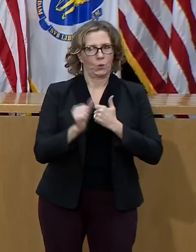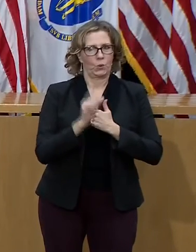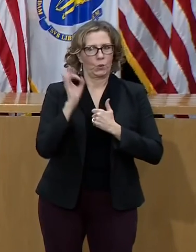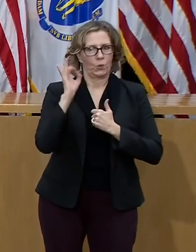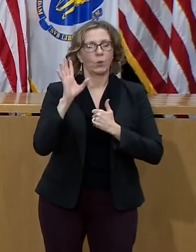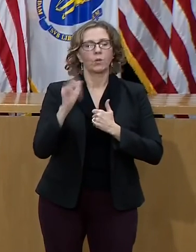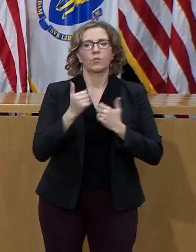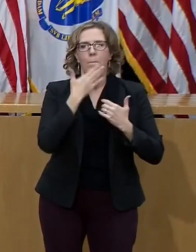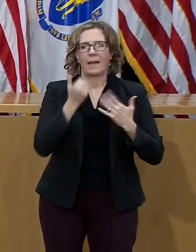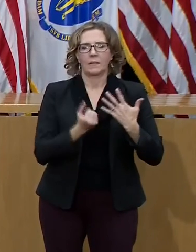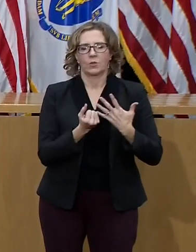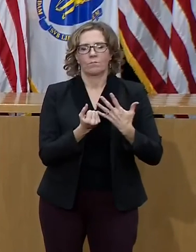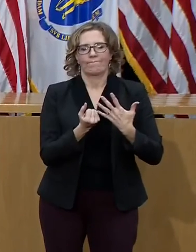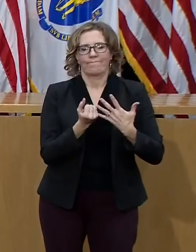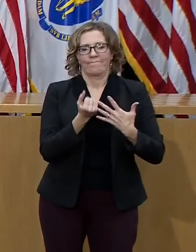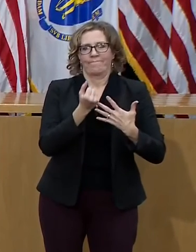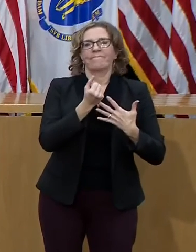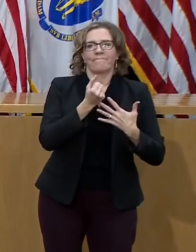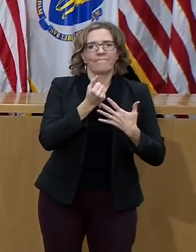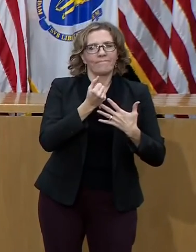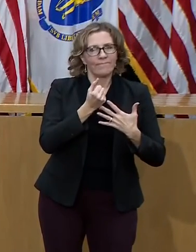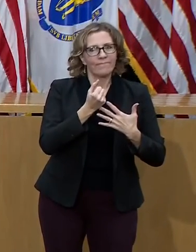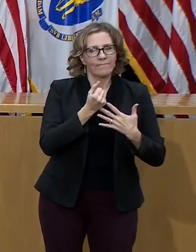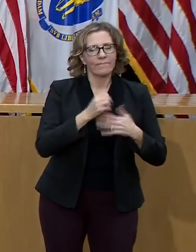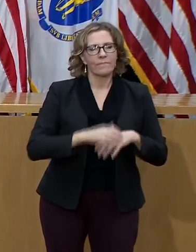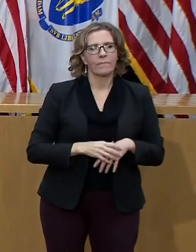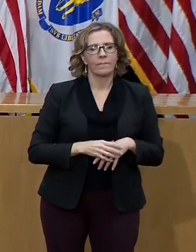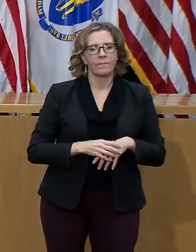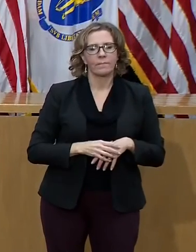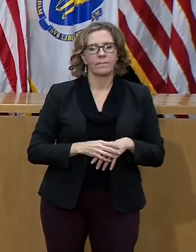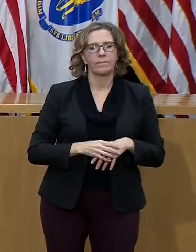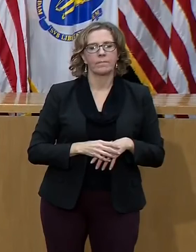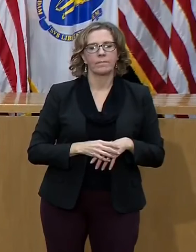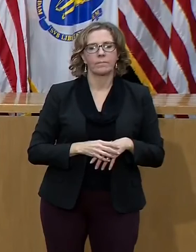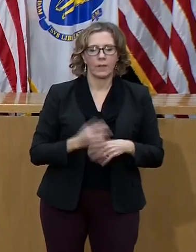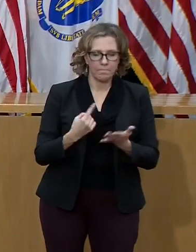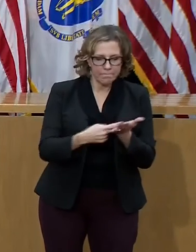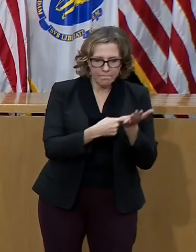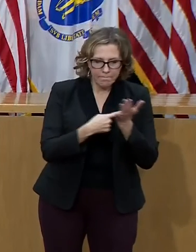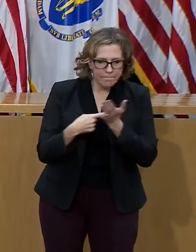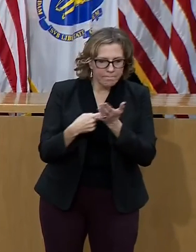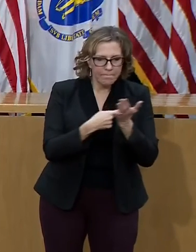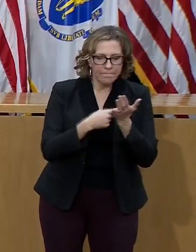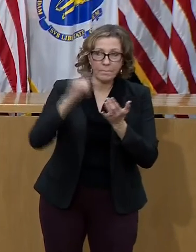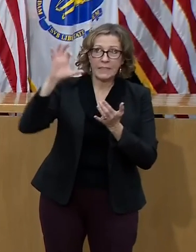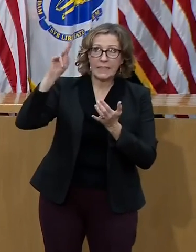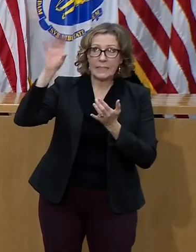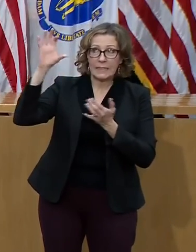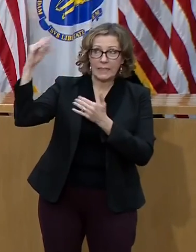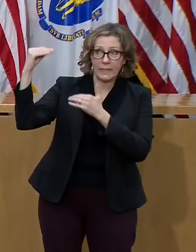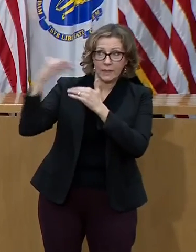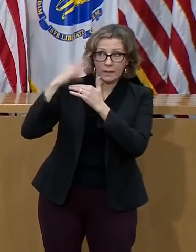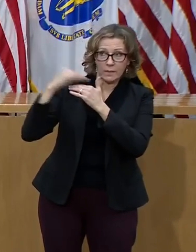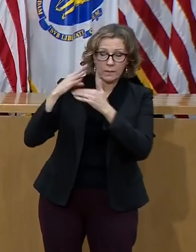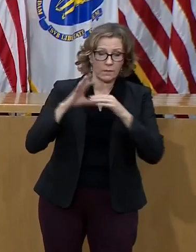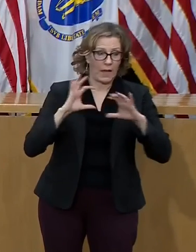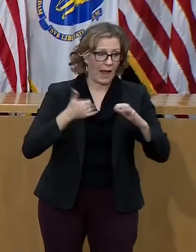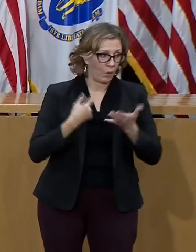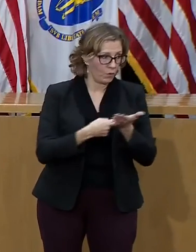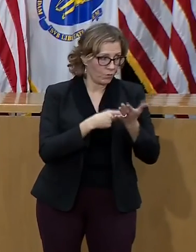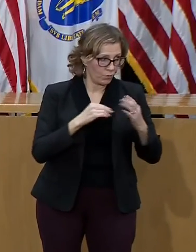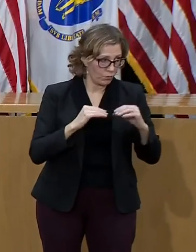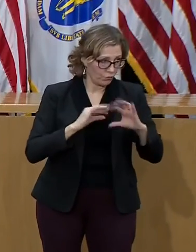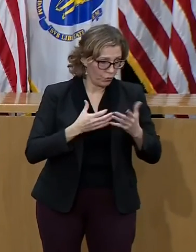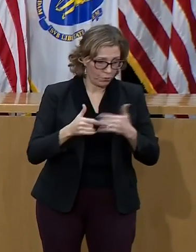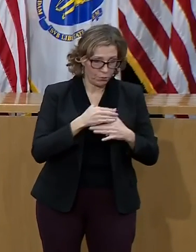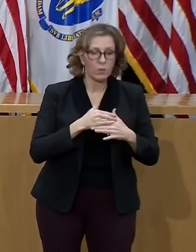serious complications of COVID-19. Based on this recommendation of the COVID-19 vaccine advisory group, we